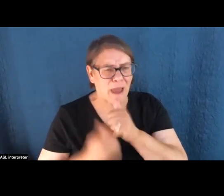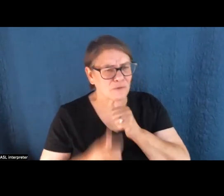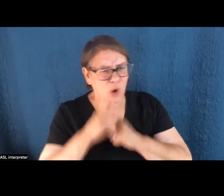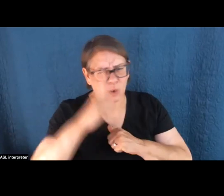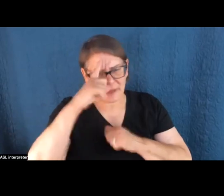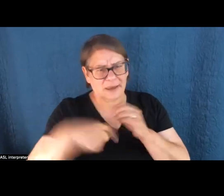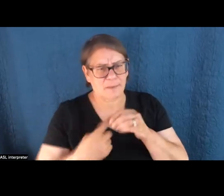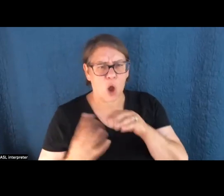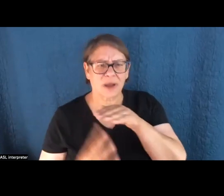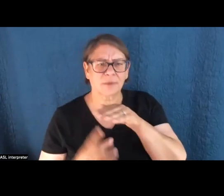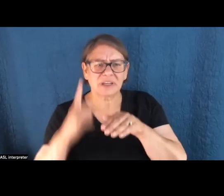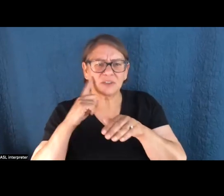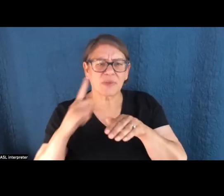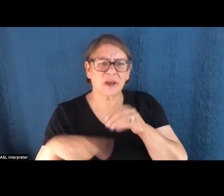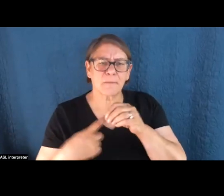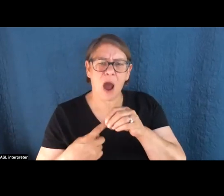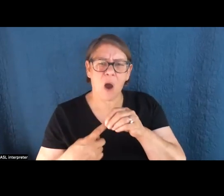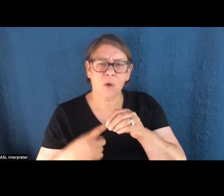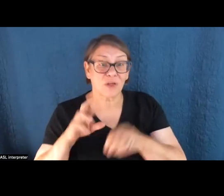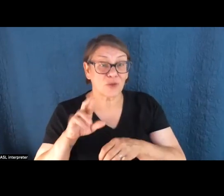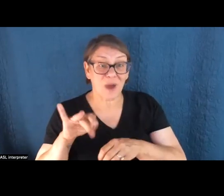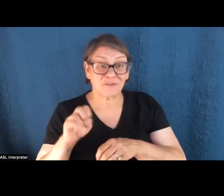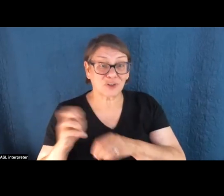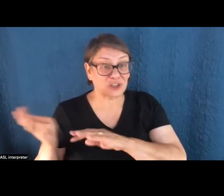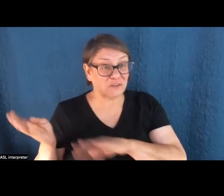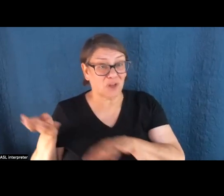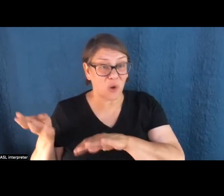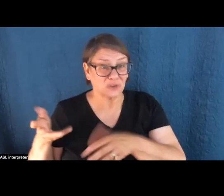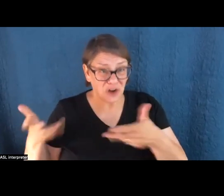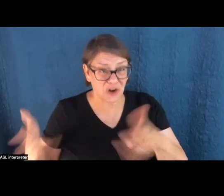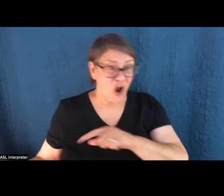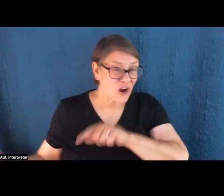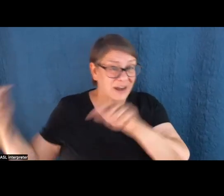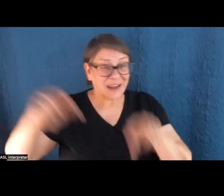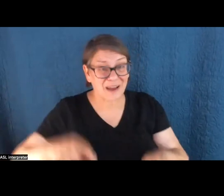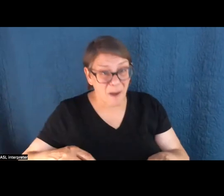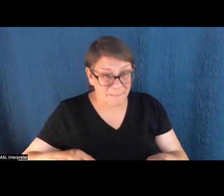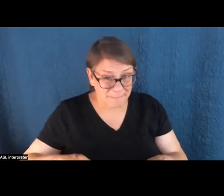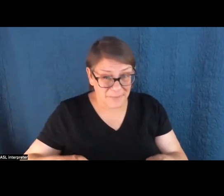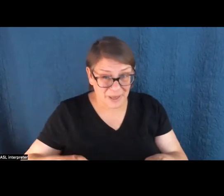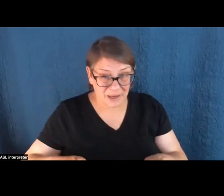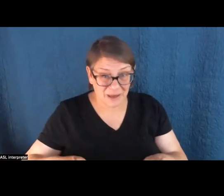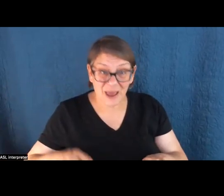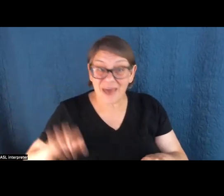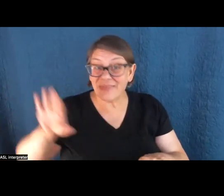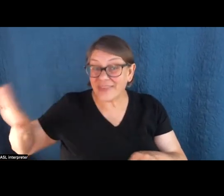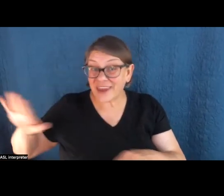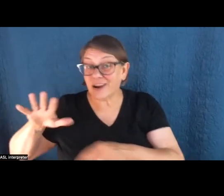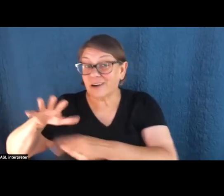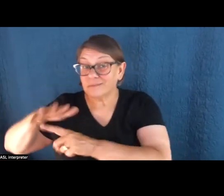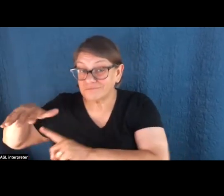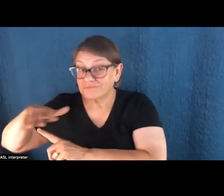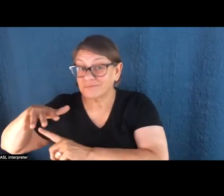about the refugee flows that unfortunately are already underway because of extreme weather being made worse by climate change, which there's